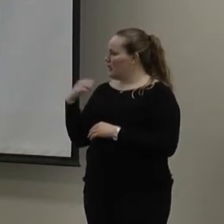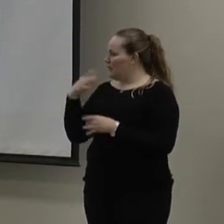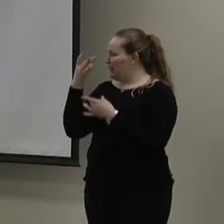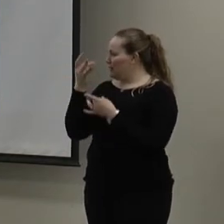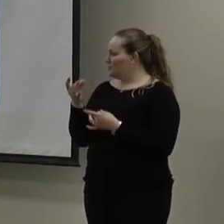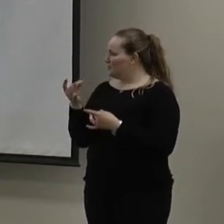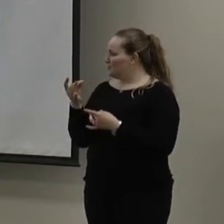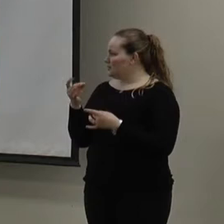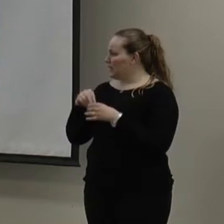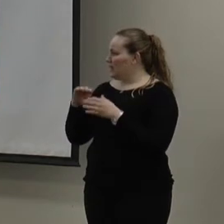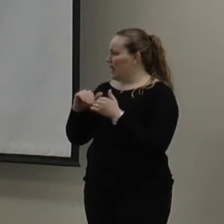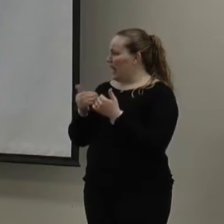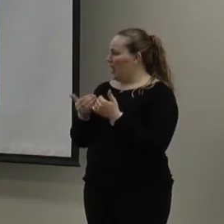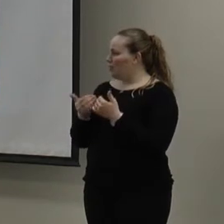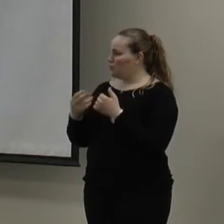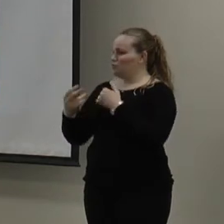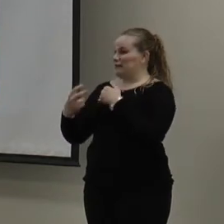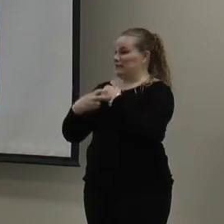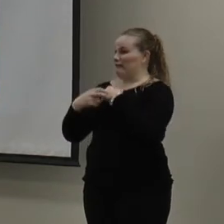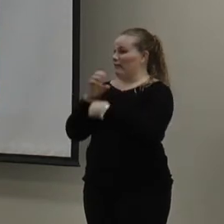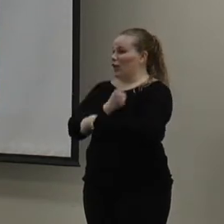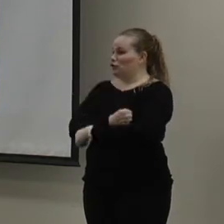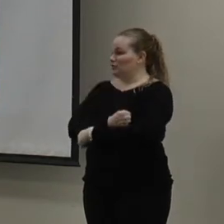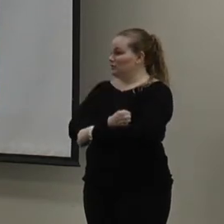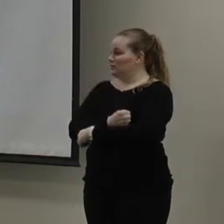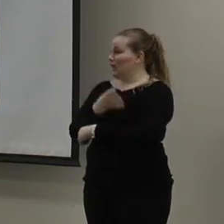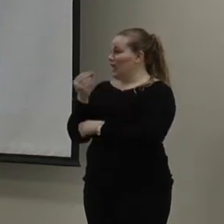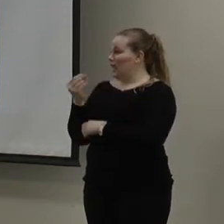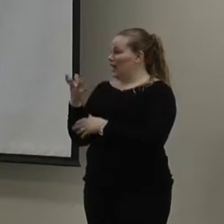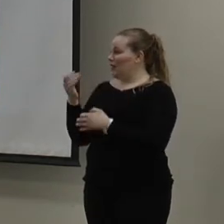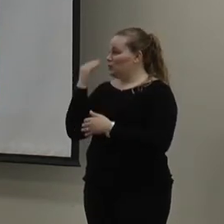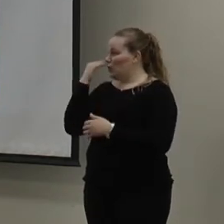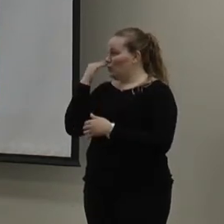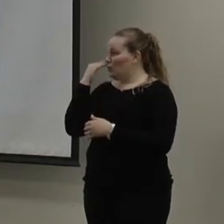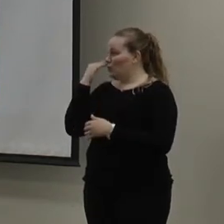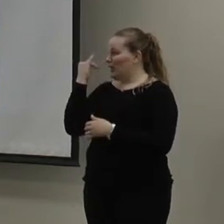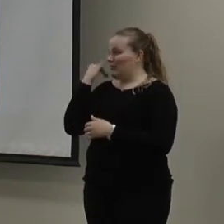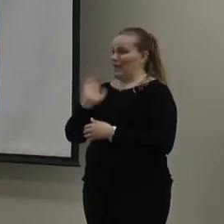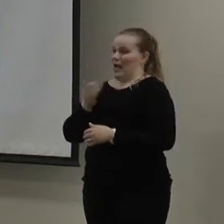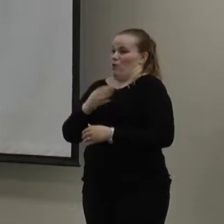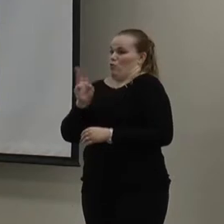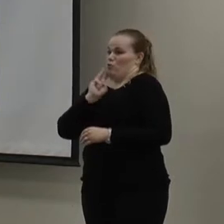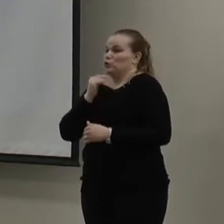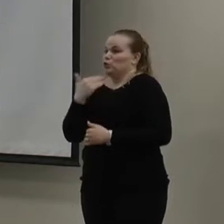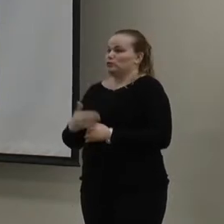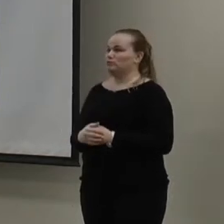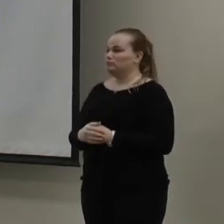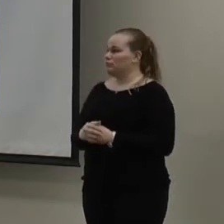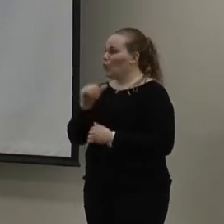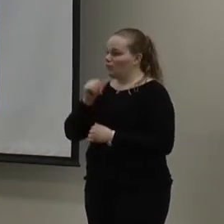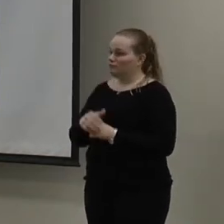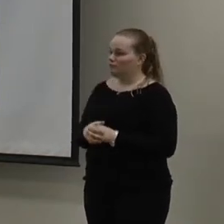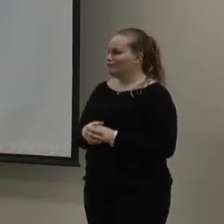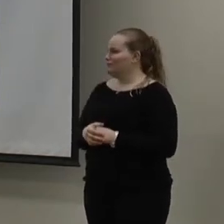in call to say energy, and I want to know if our water is good or not.